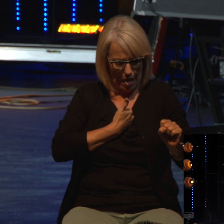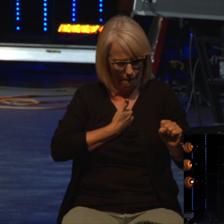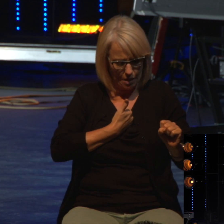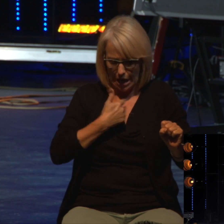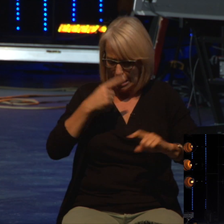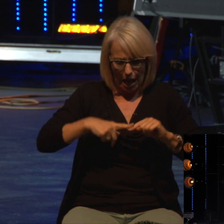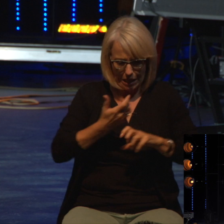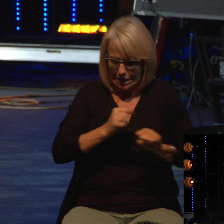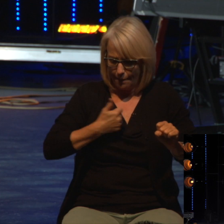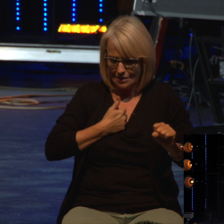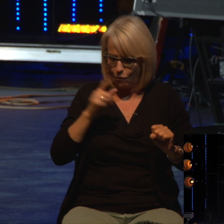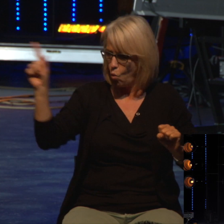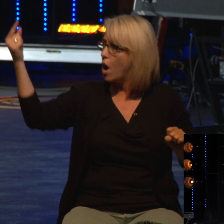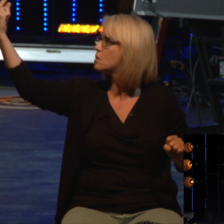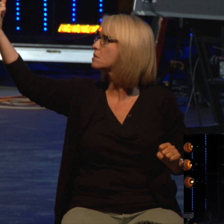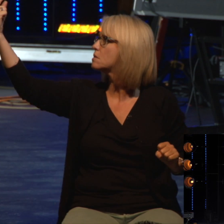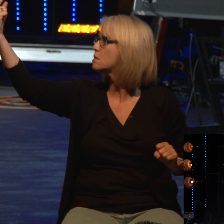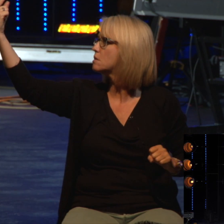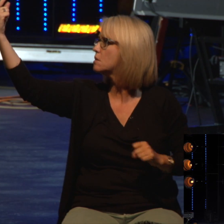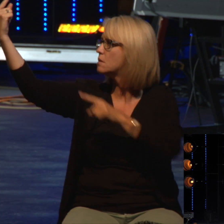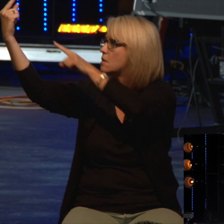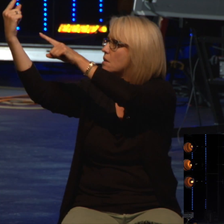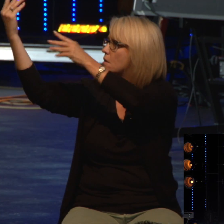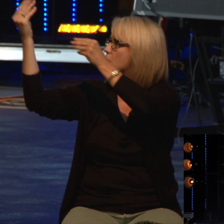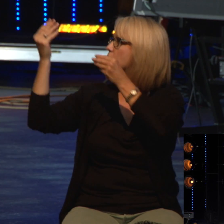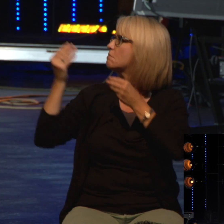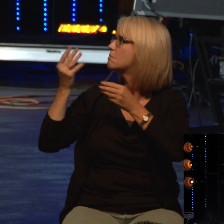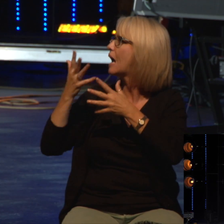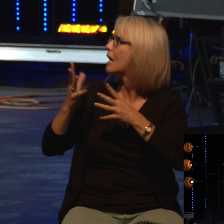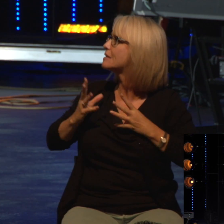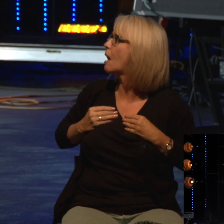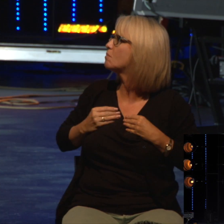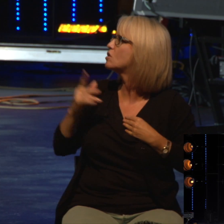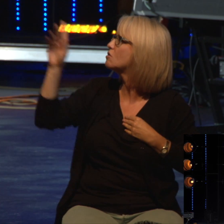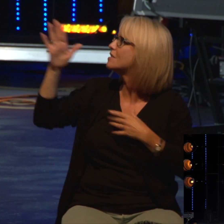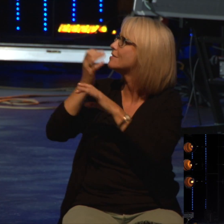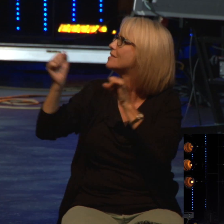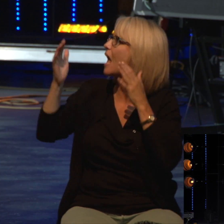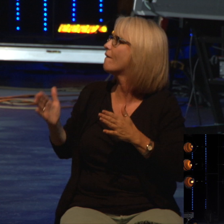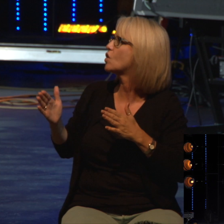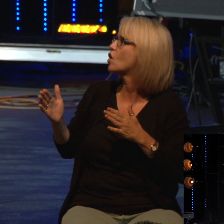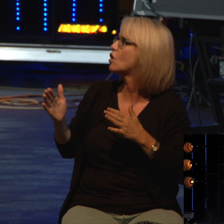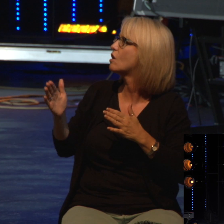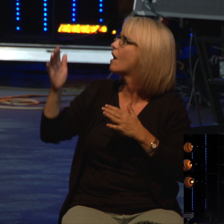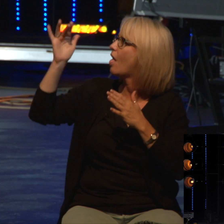only thing that makes me right is that I accept Jesus Christ as my Savior and with that